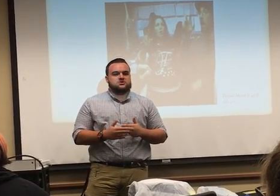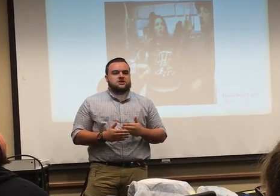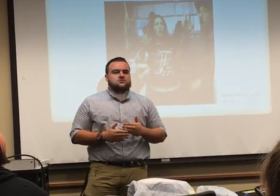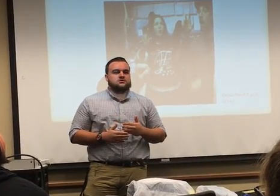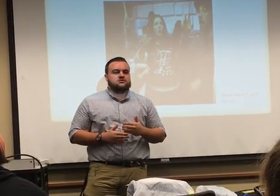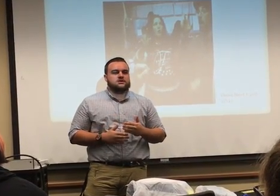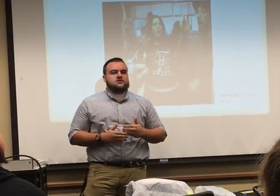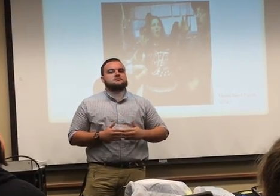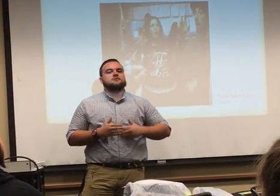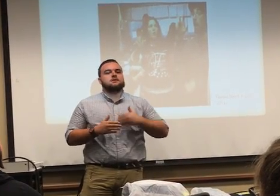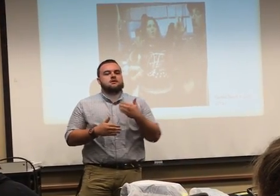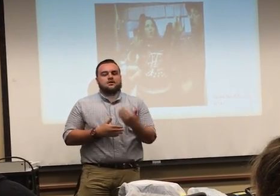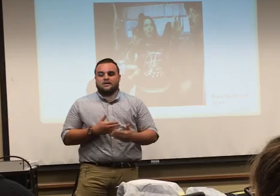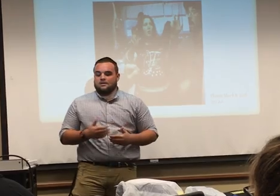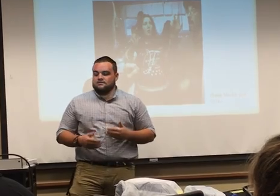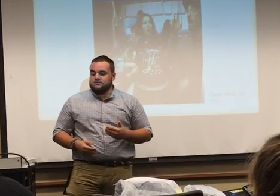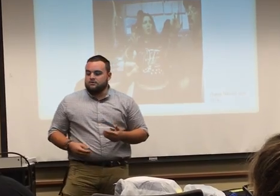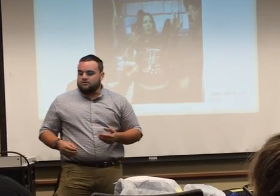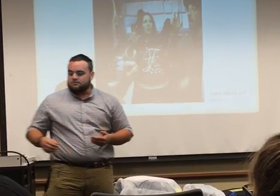understanding what they're saying, and continue on.